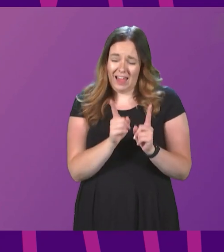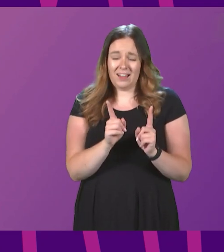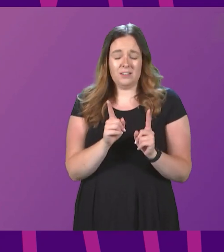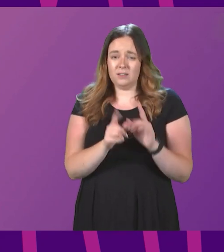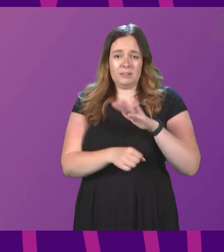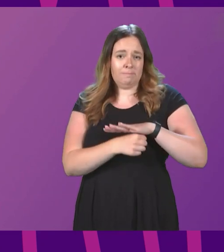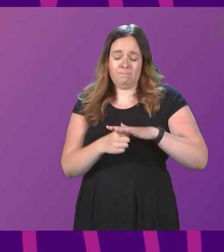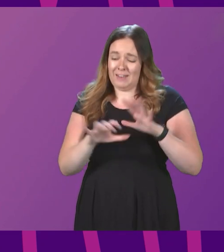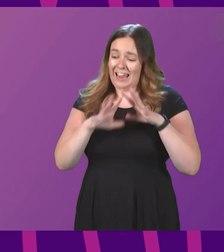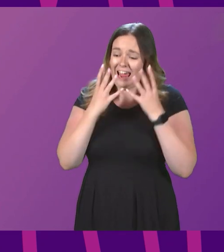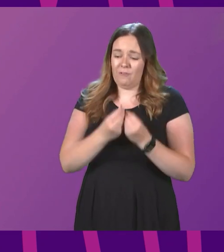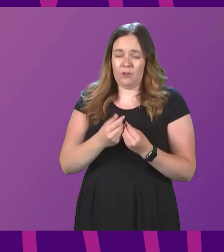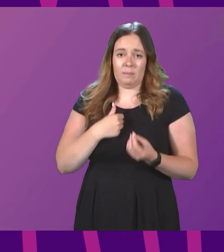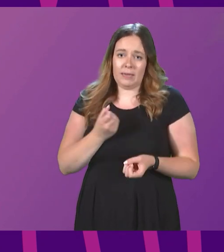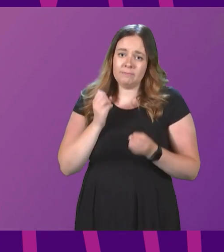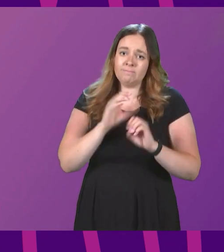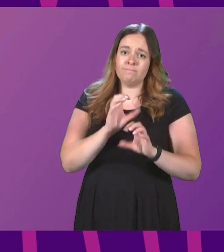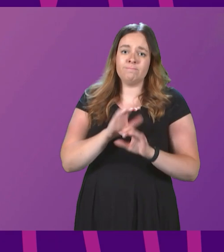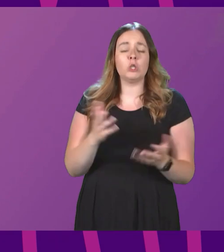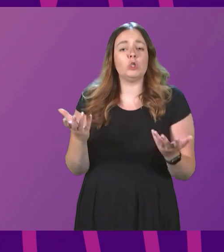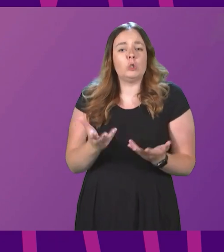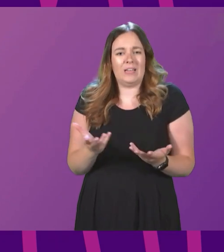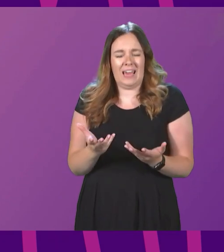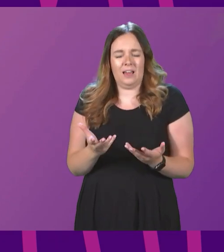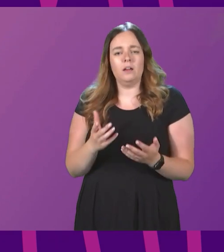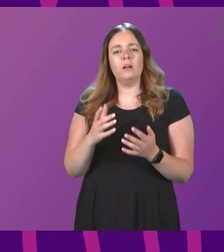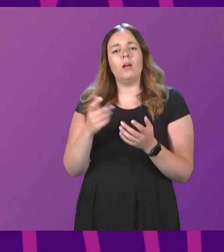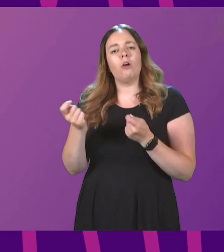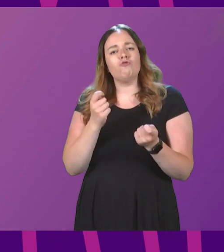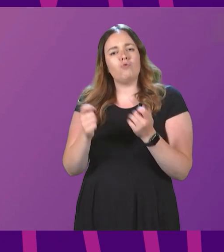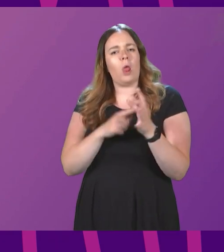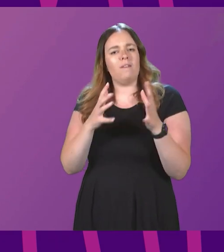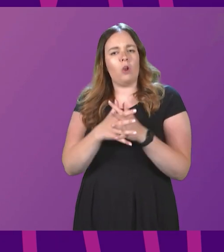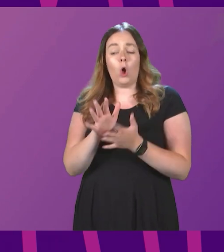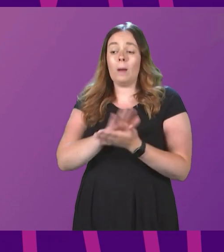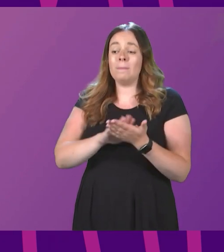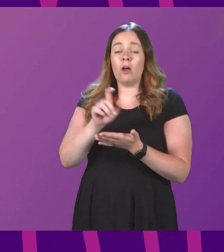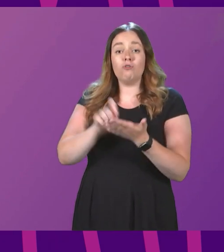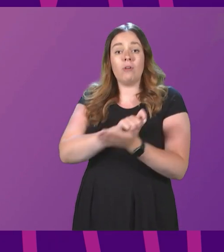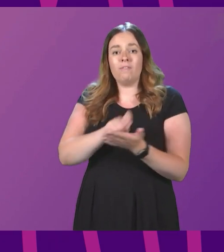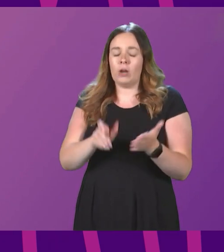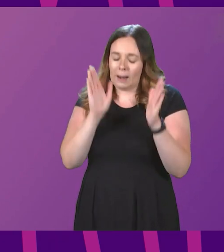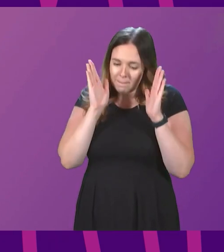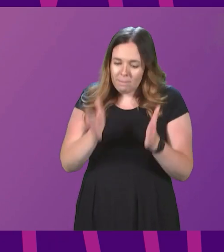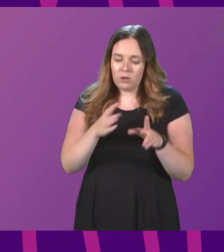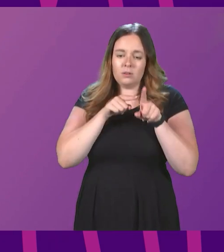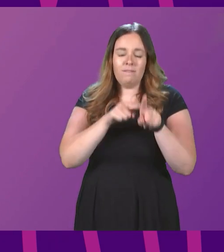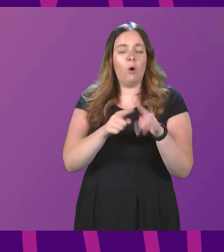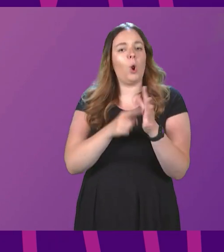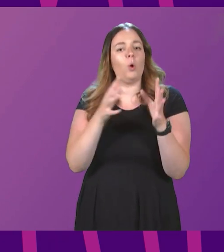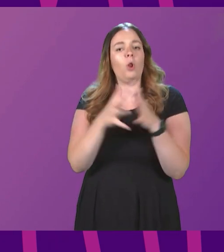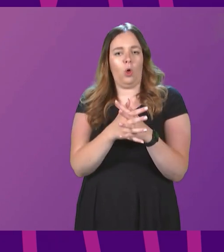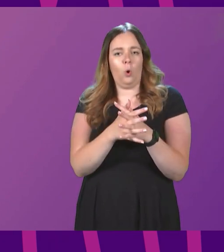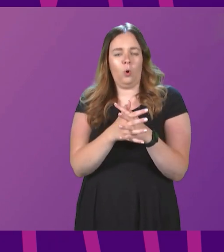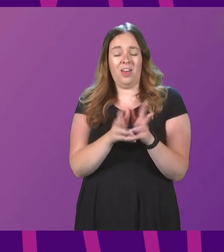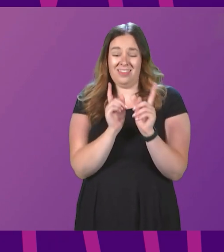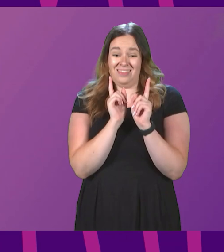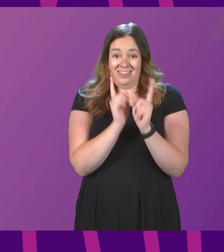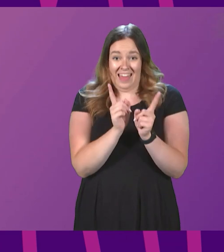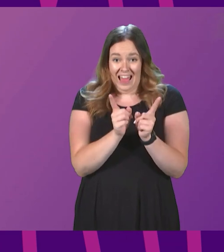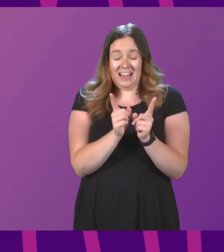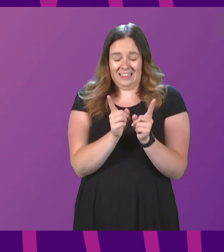say today. Respect for the rule of law means that a referendum must be lawful. That, for me,